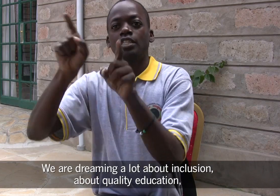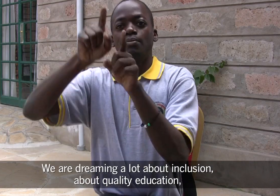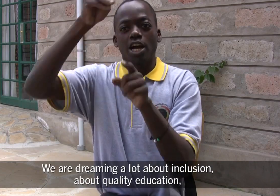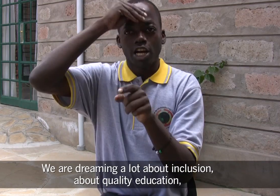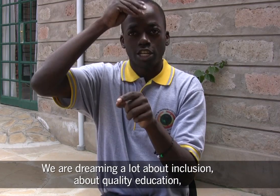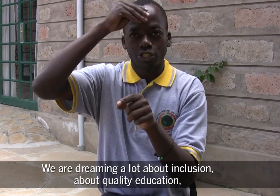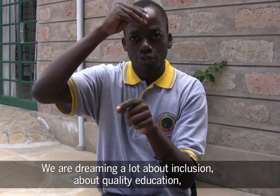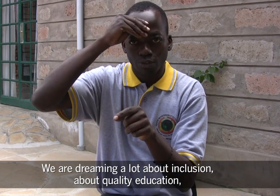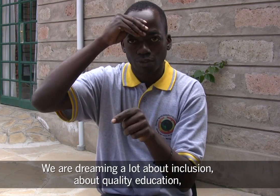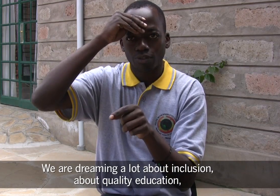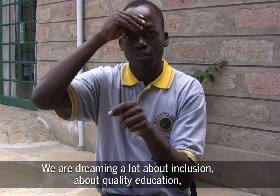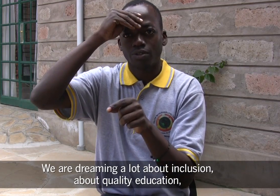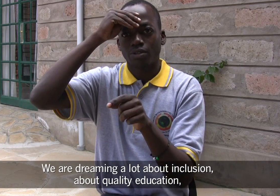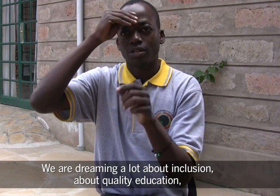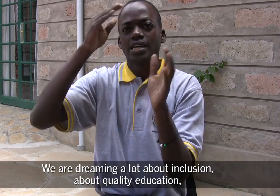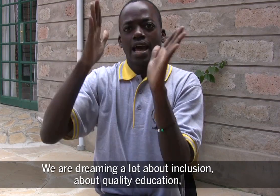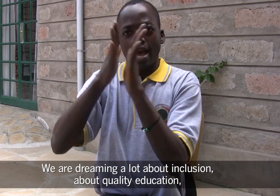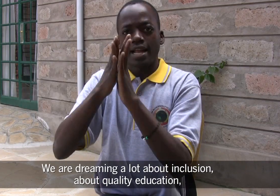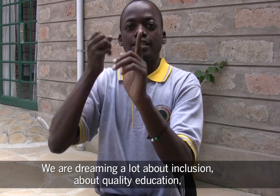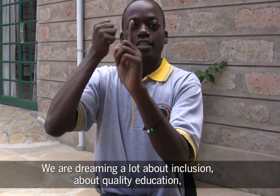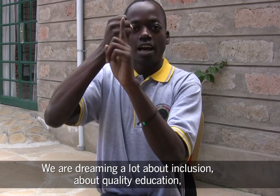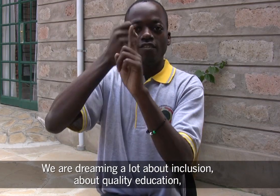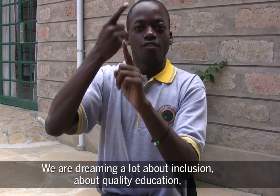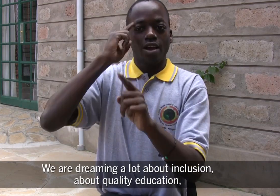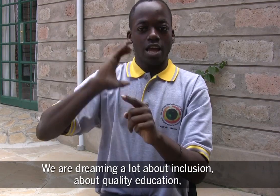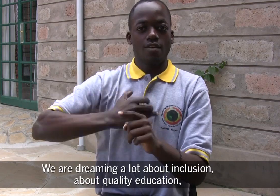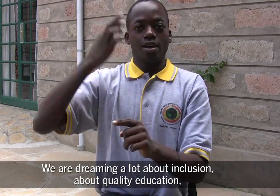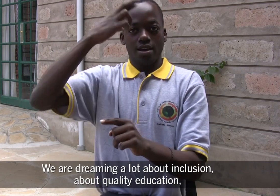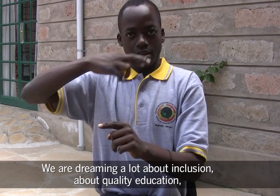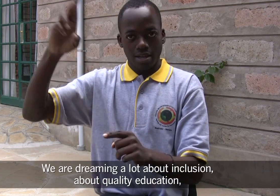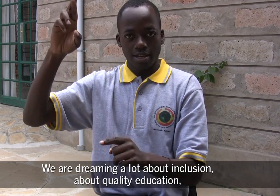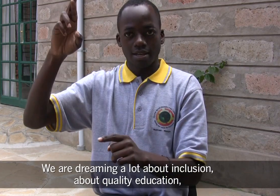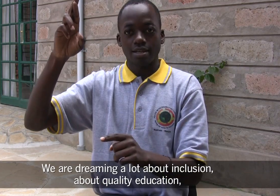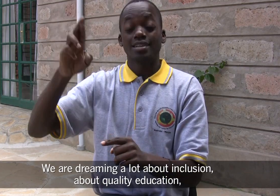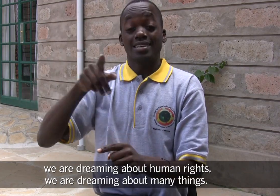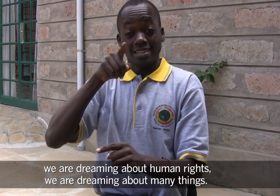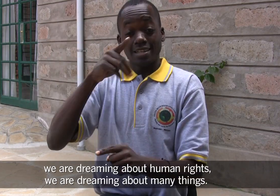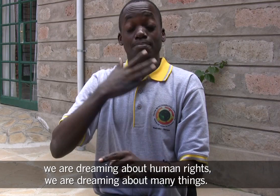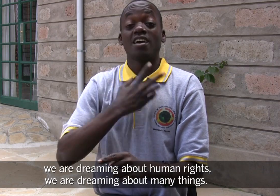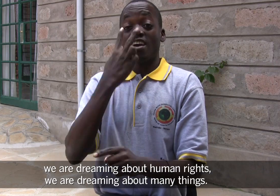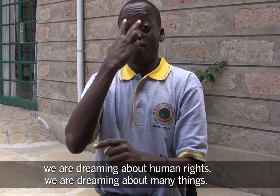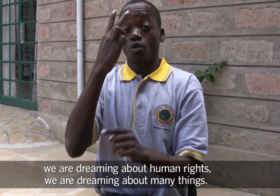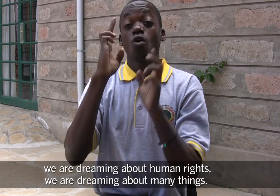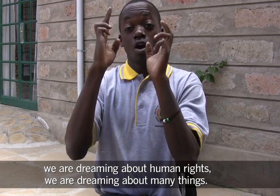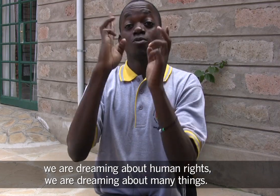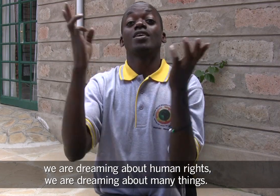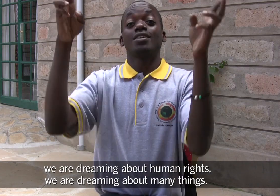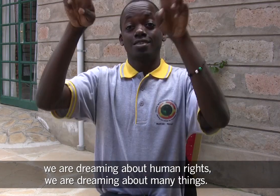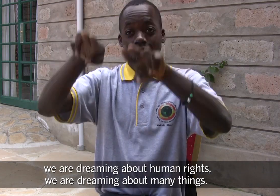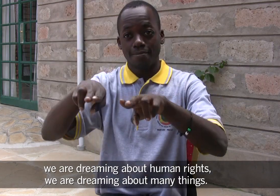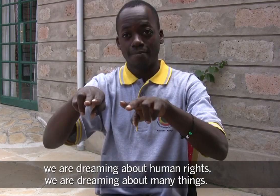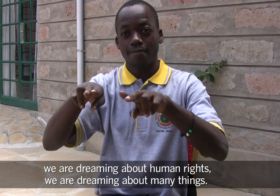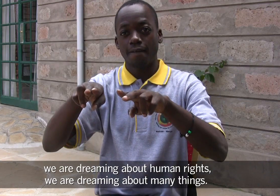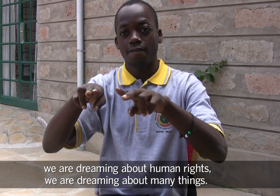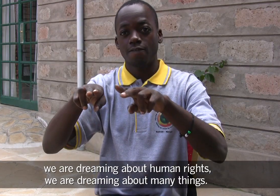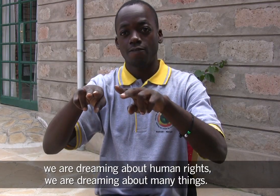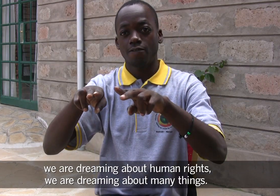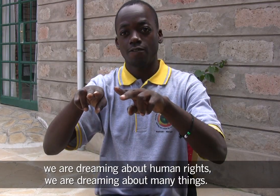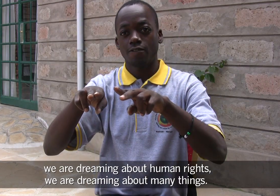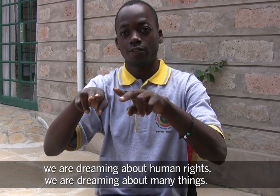inclusion. We are dreaming about quality education. We are dreaming about human rights. We